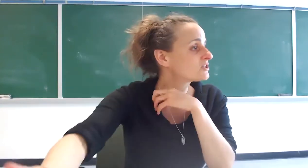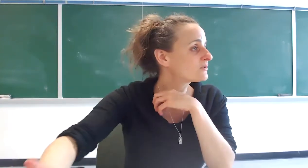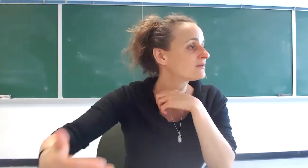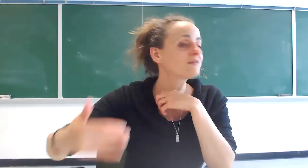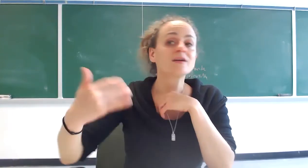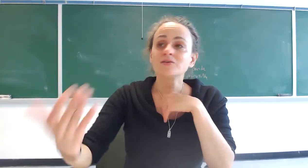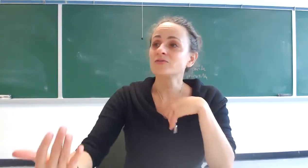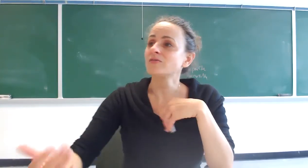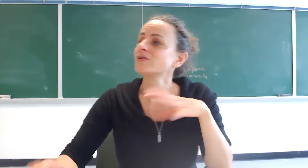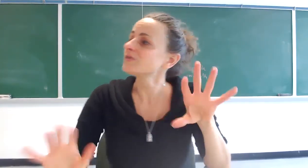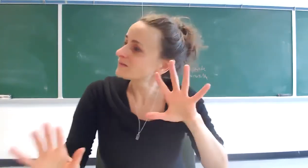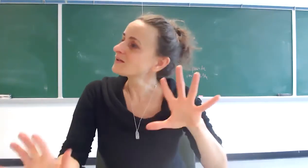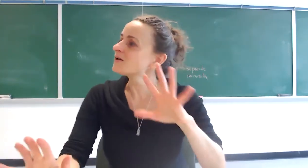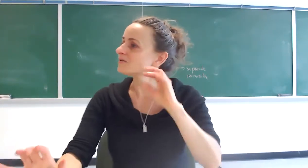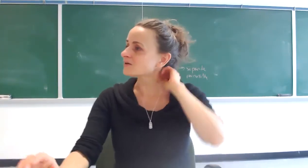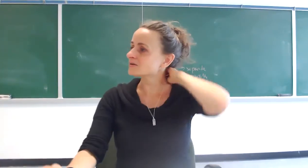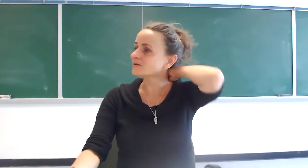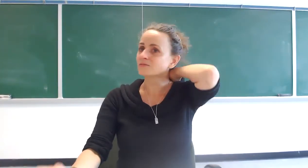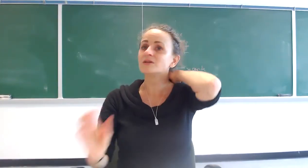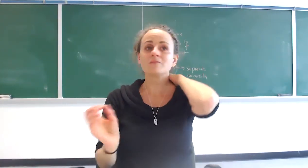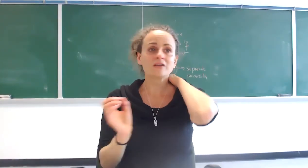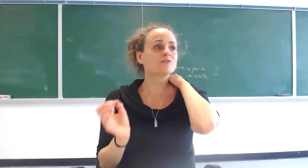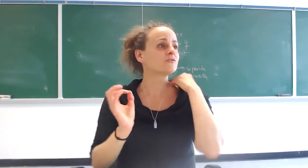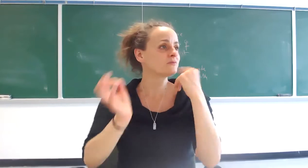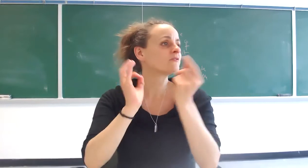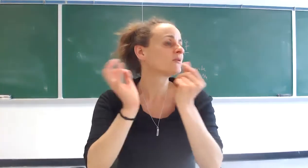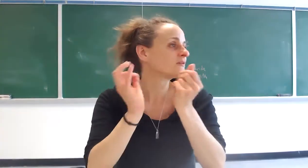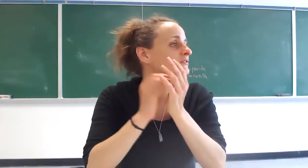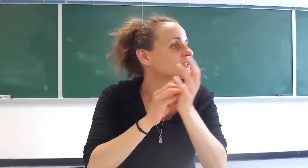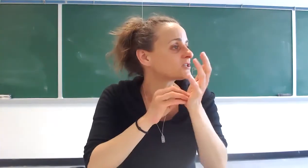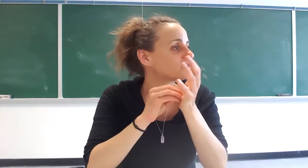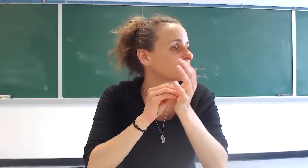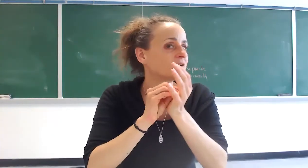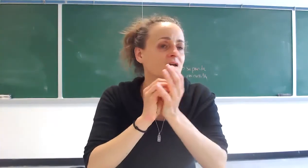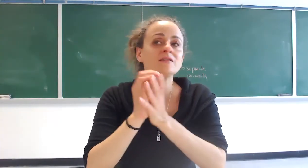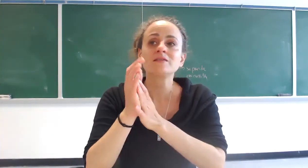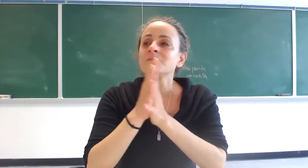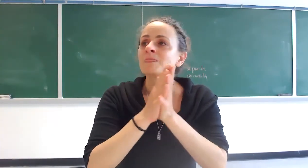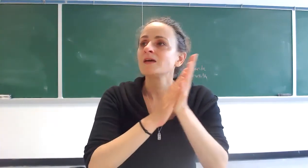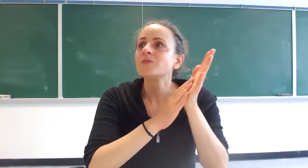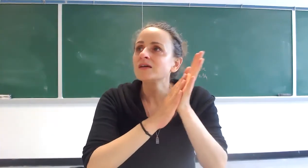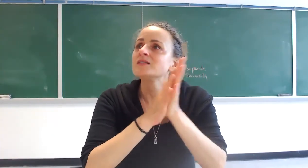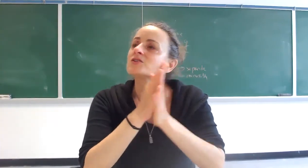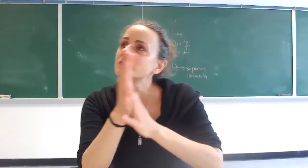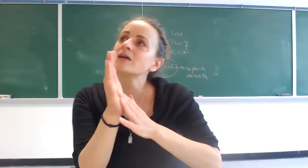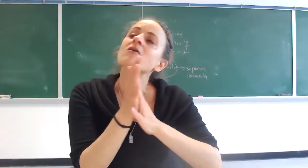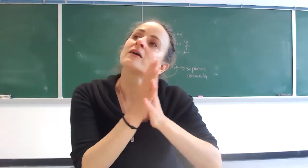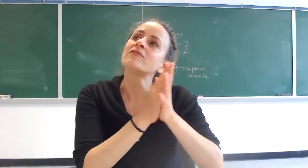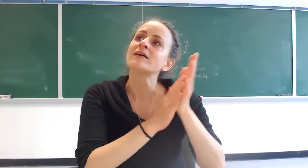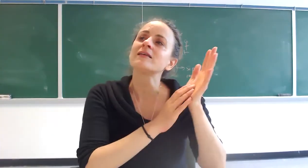with it can you survive are you seeing how how he's really masterfully responding to nietzsche here at least in a way that nietzsche would be like okay fine that